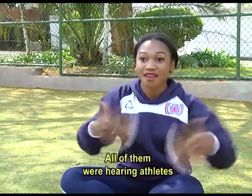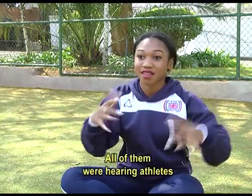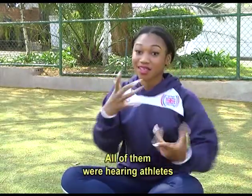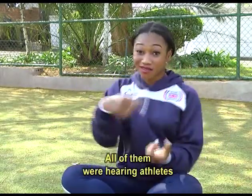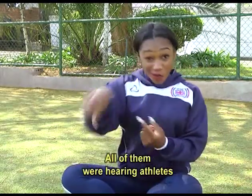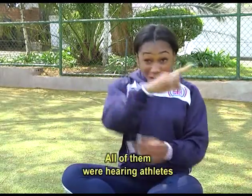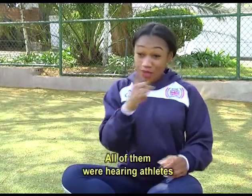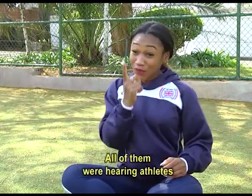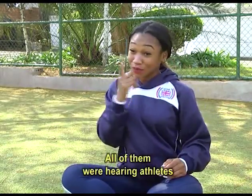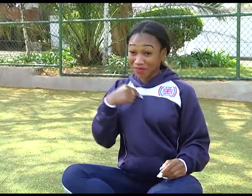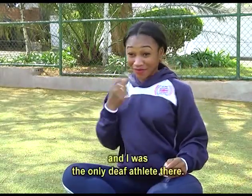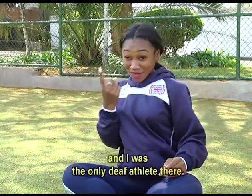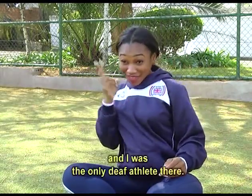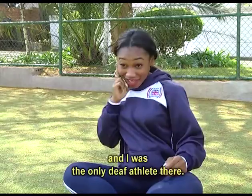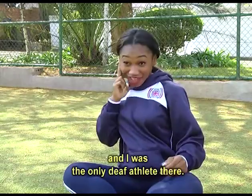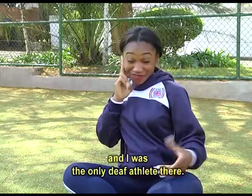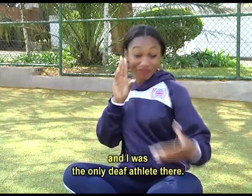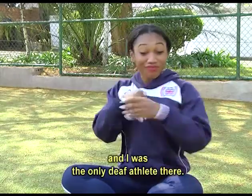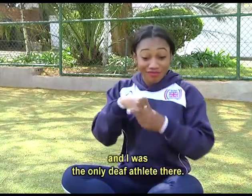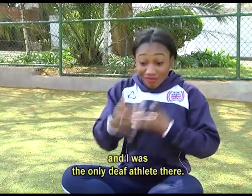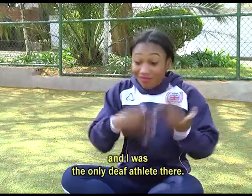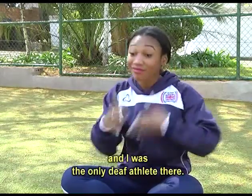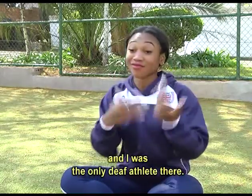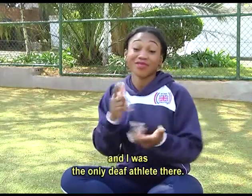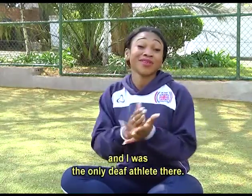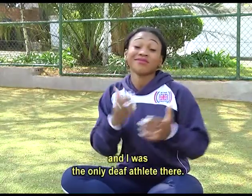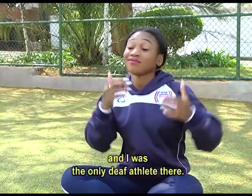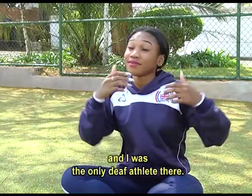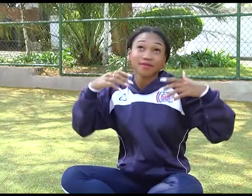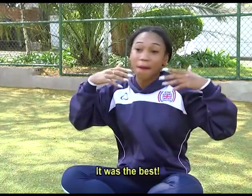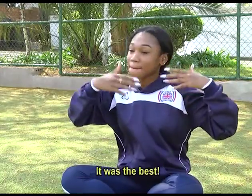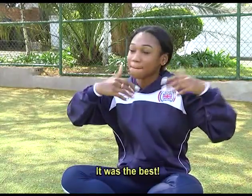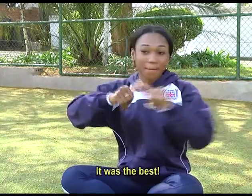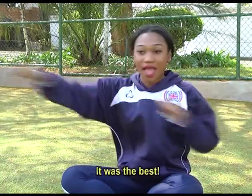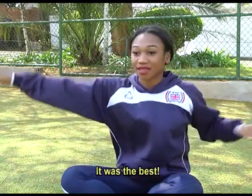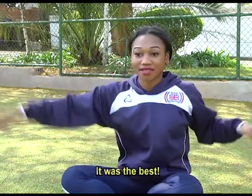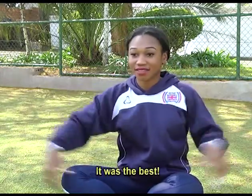All of them were hearing athletes and I was the only deaf athlete there. It was the best!